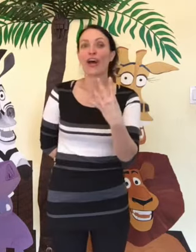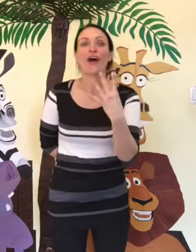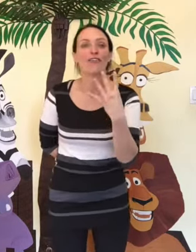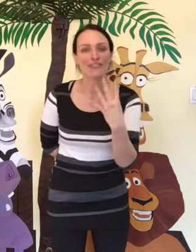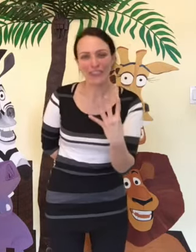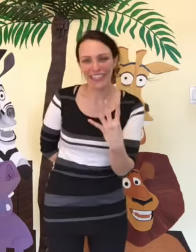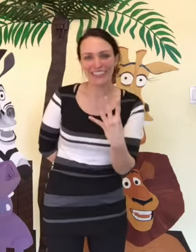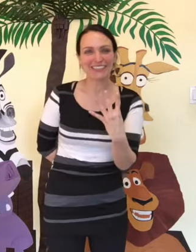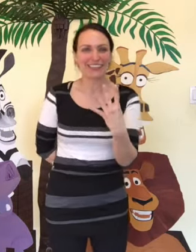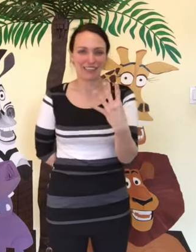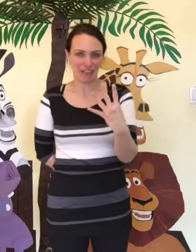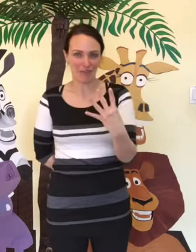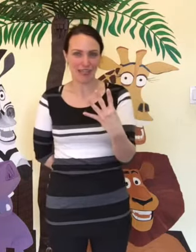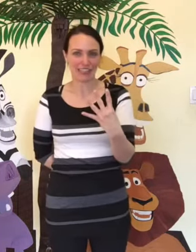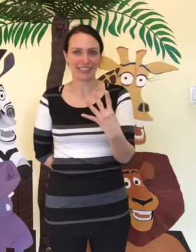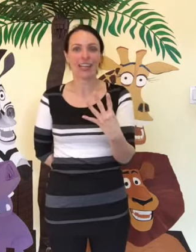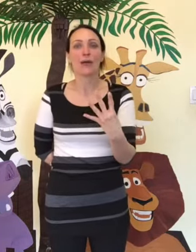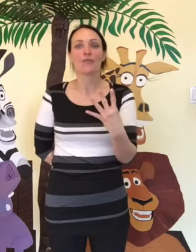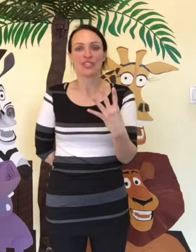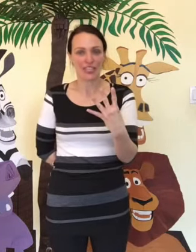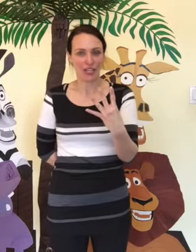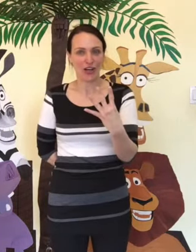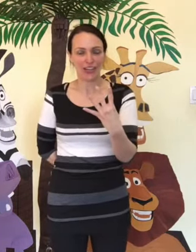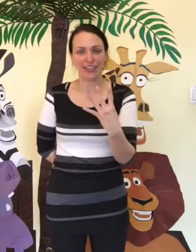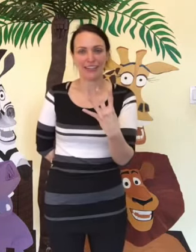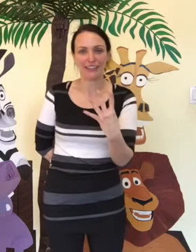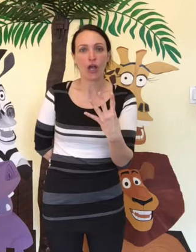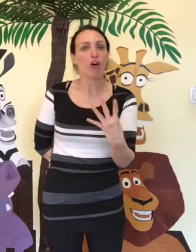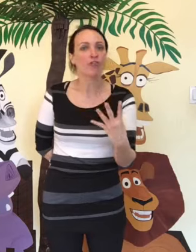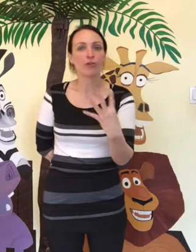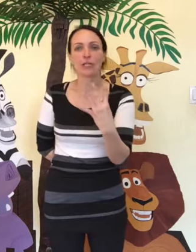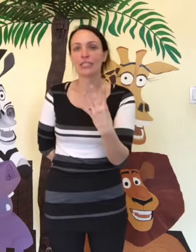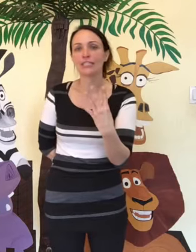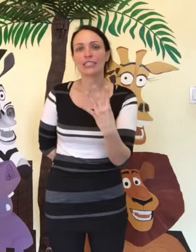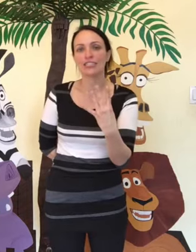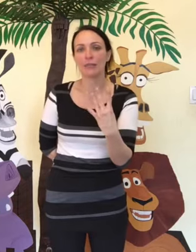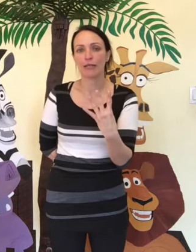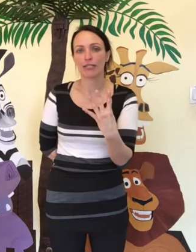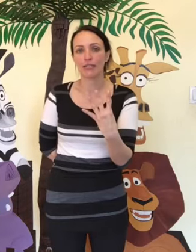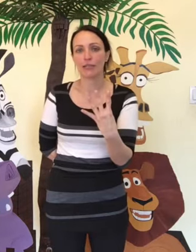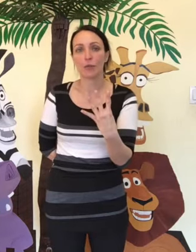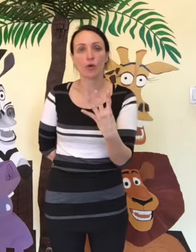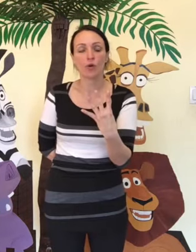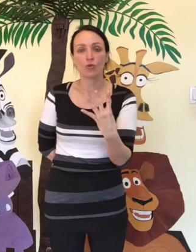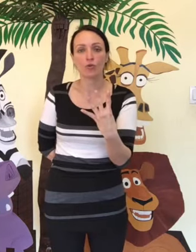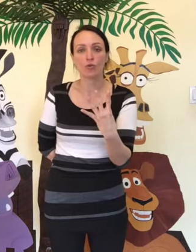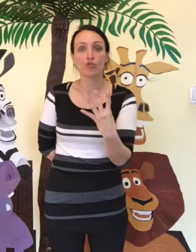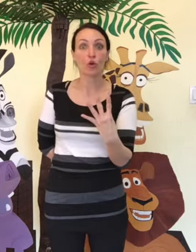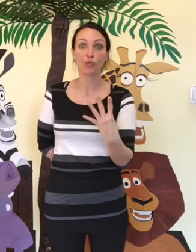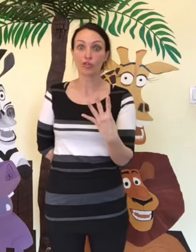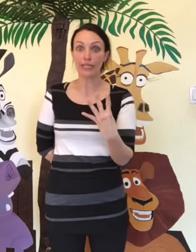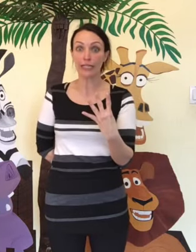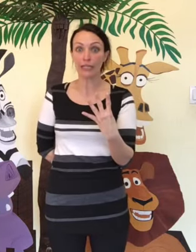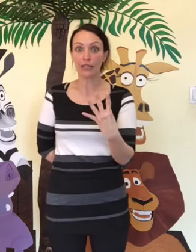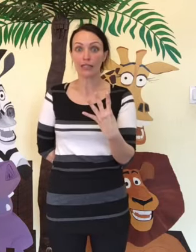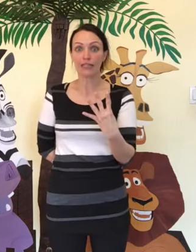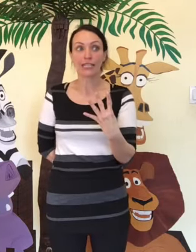Four little Easter bunnies sitting on a hill. Four little Easter bunnies were all so still. They